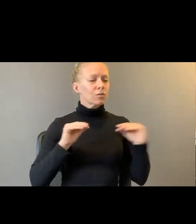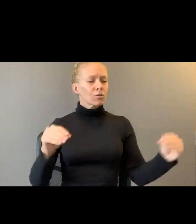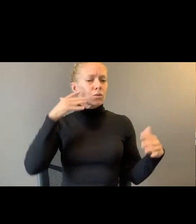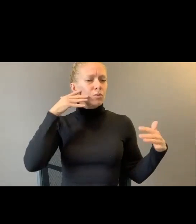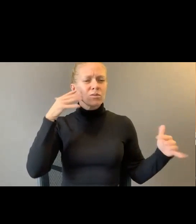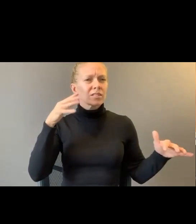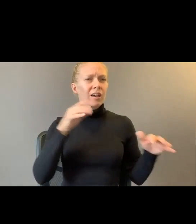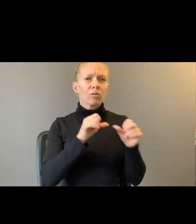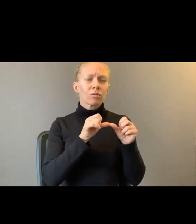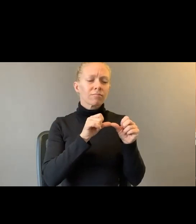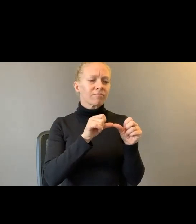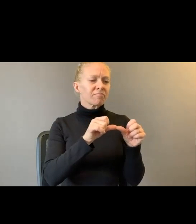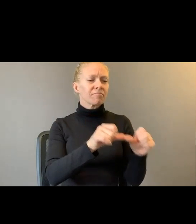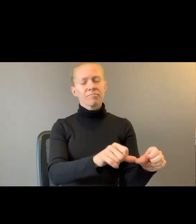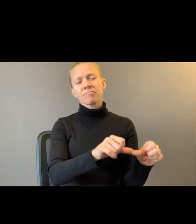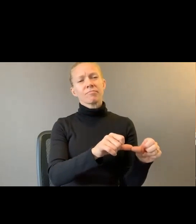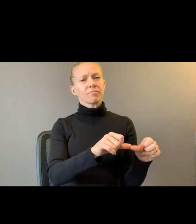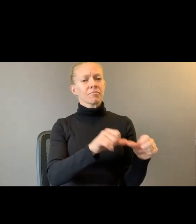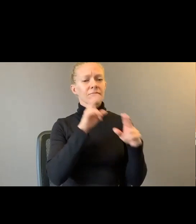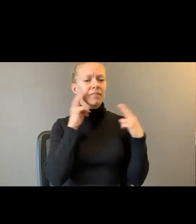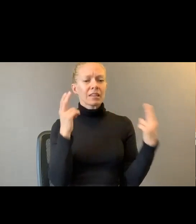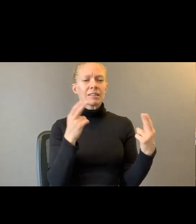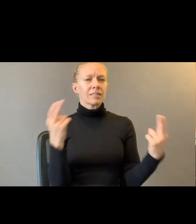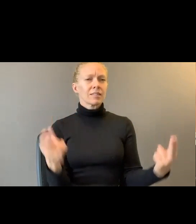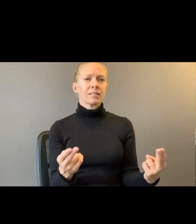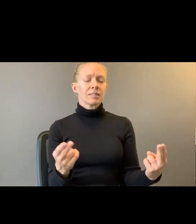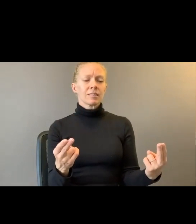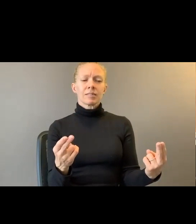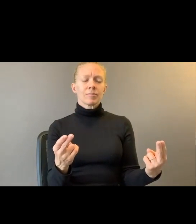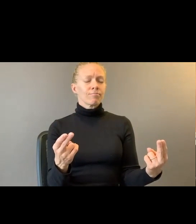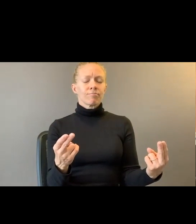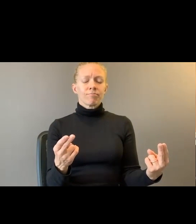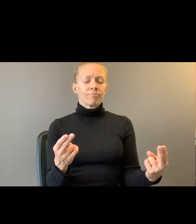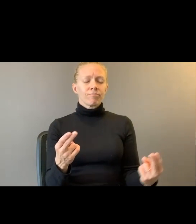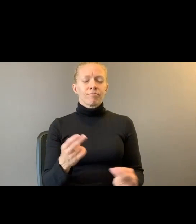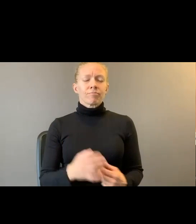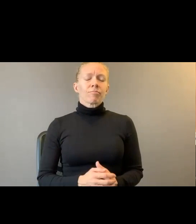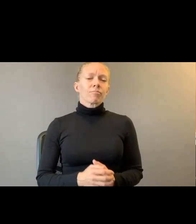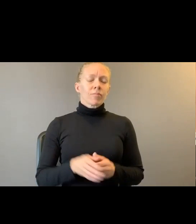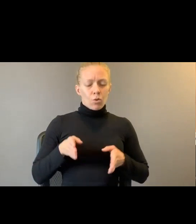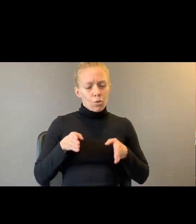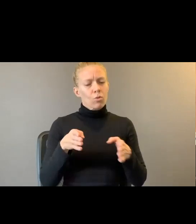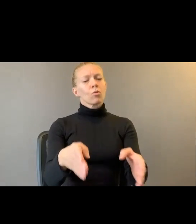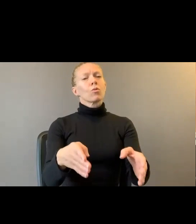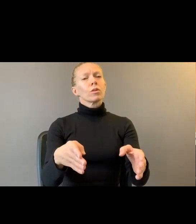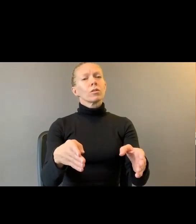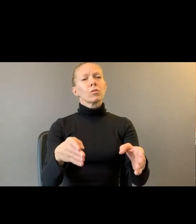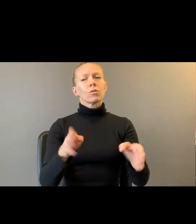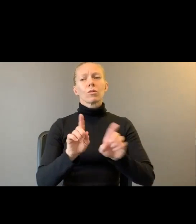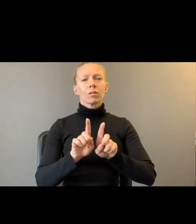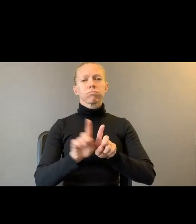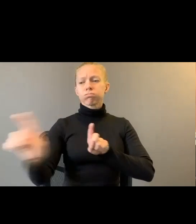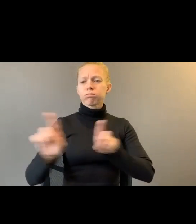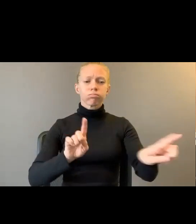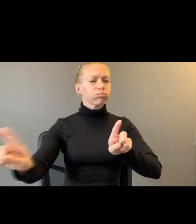Rats. Footpack. Corridor. Clearing. And yes, the